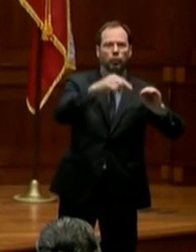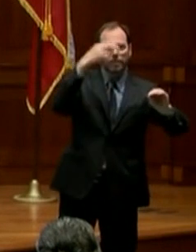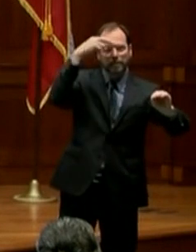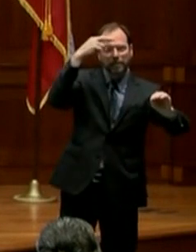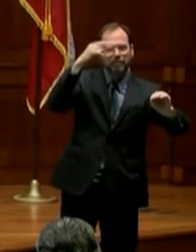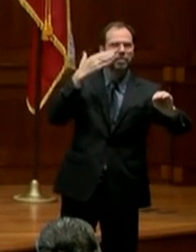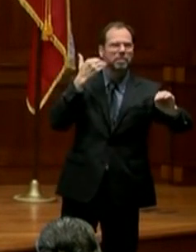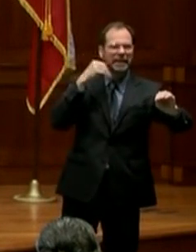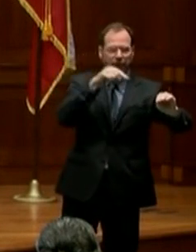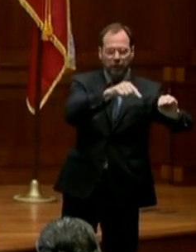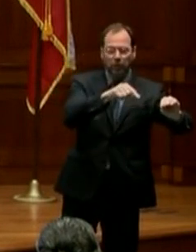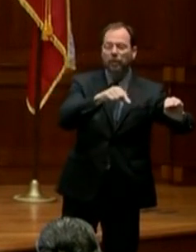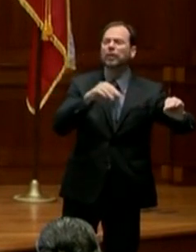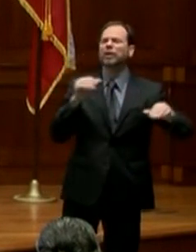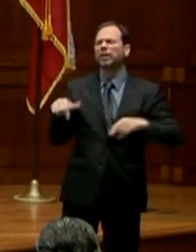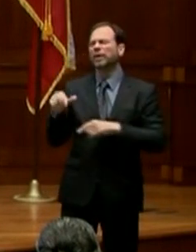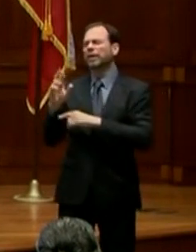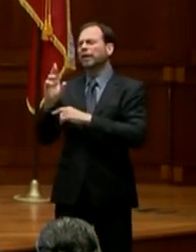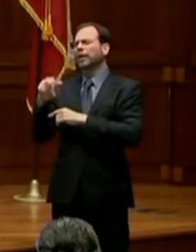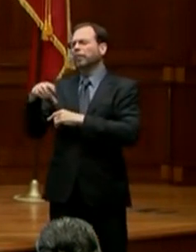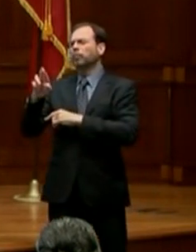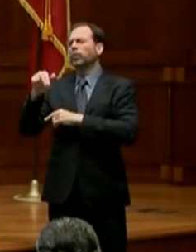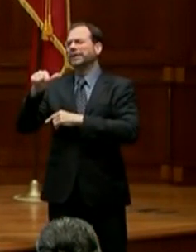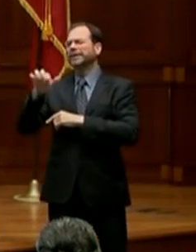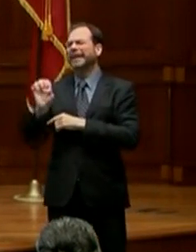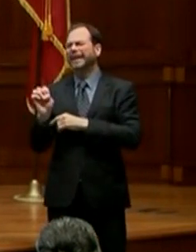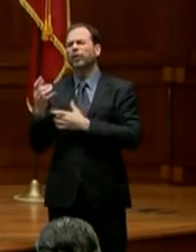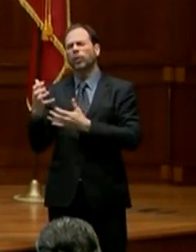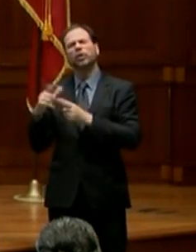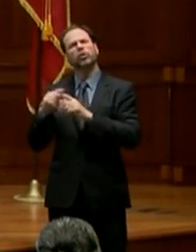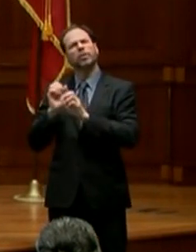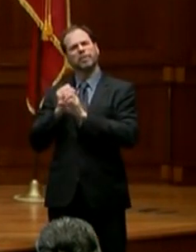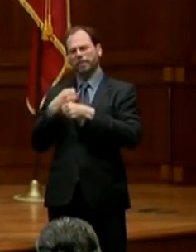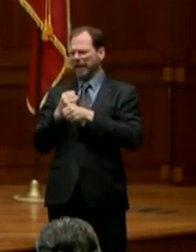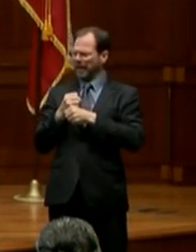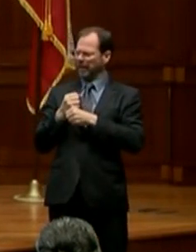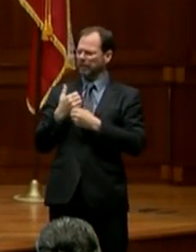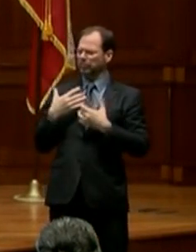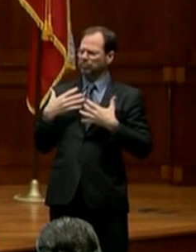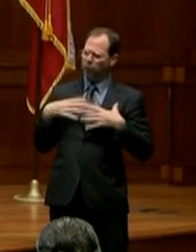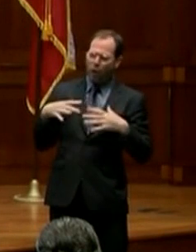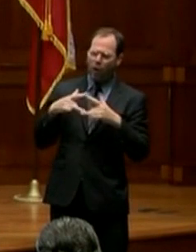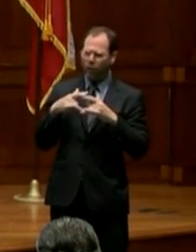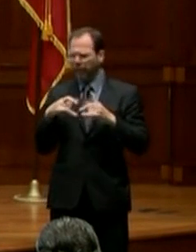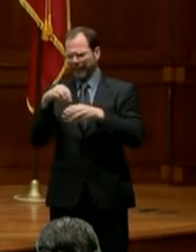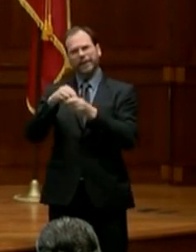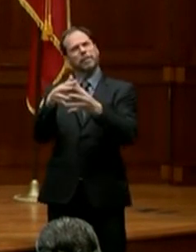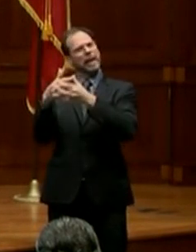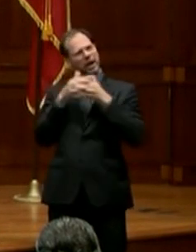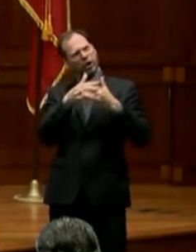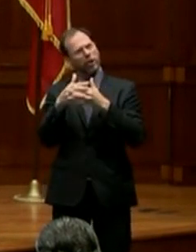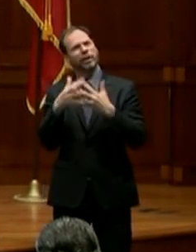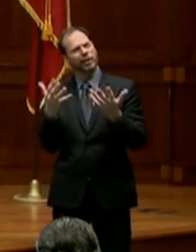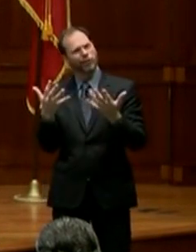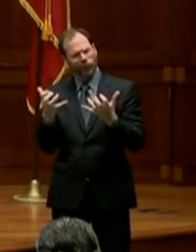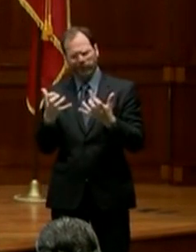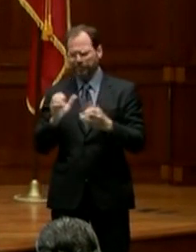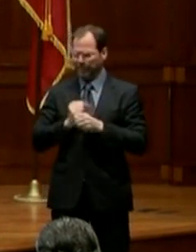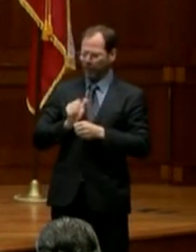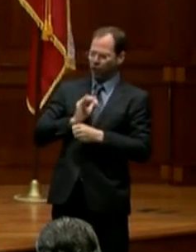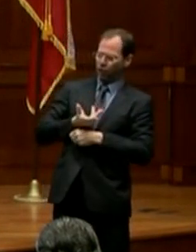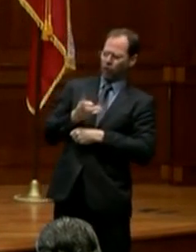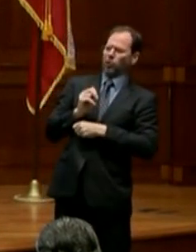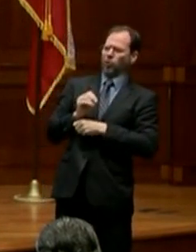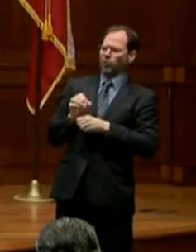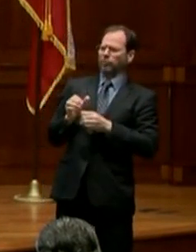Prestige Ameritech really wanted to focus on doing manufacturing in America, showing our own manufacturing